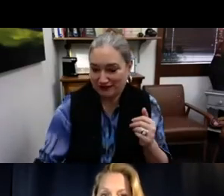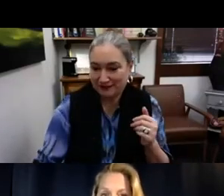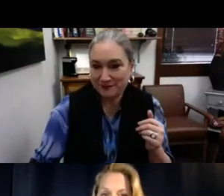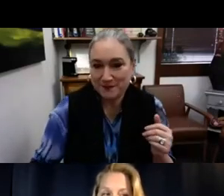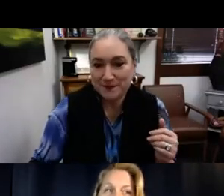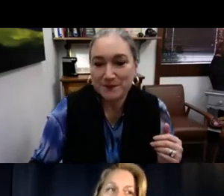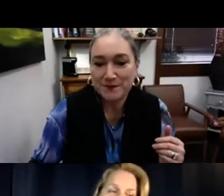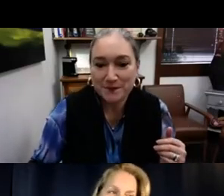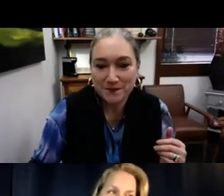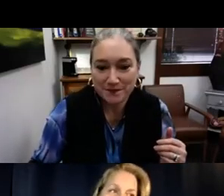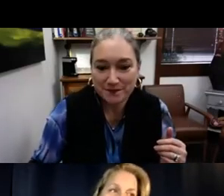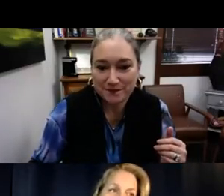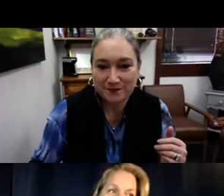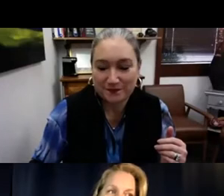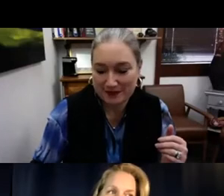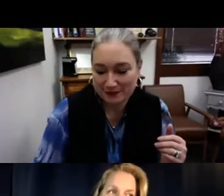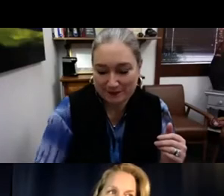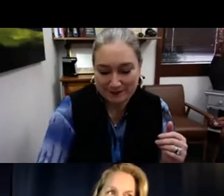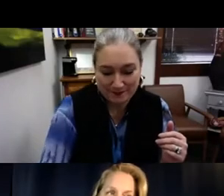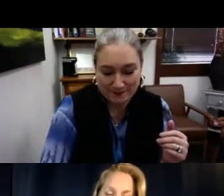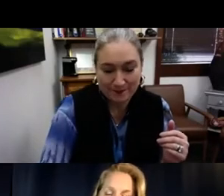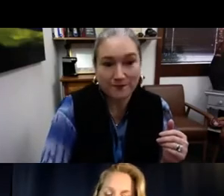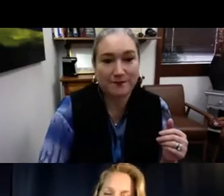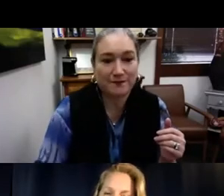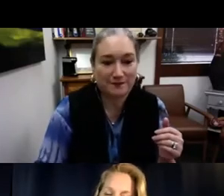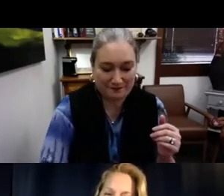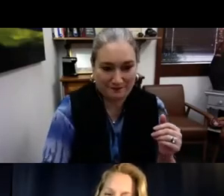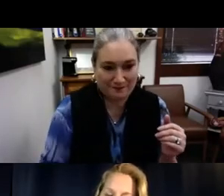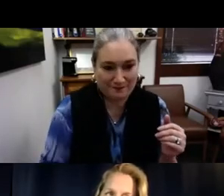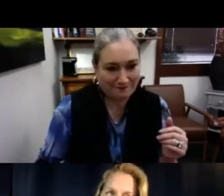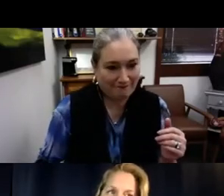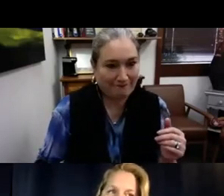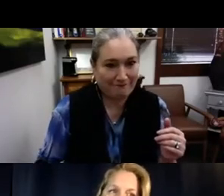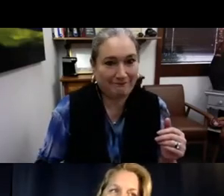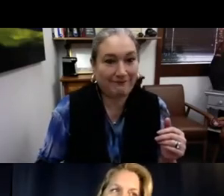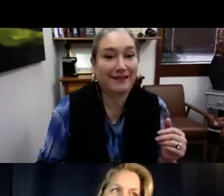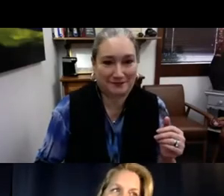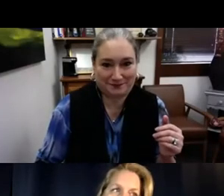Screening System? So these are my three research questions that I had for my dissertation.